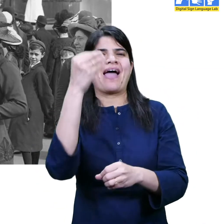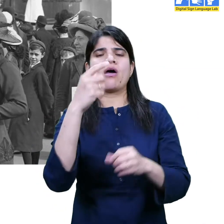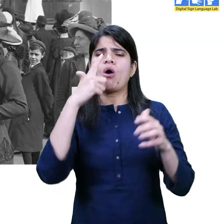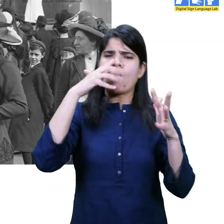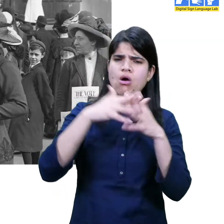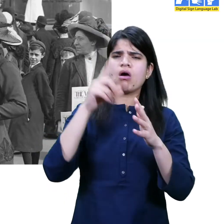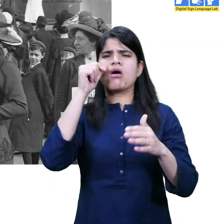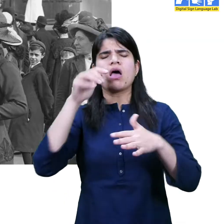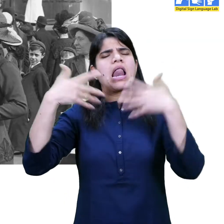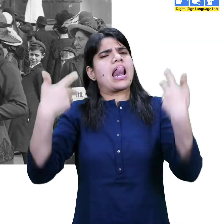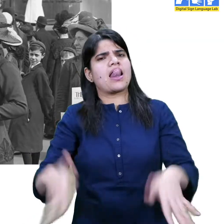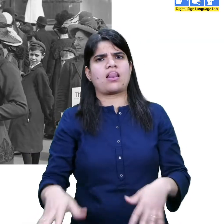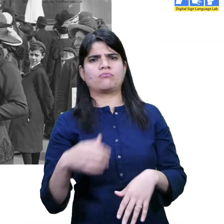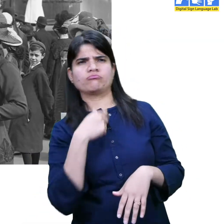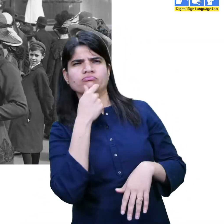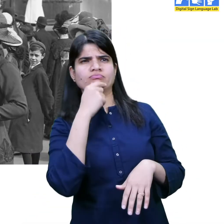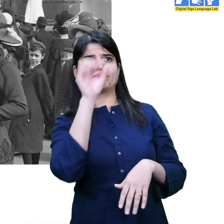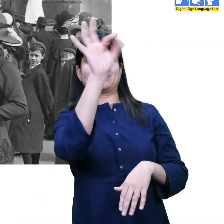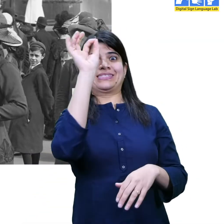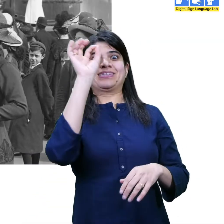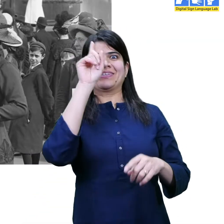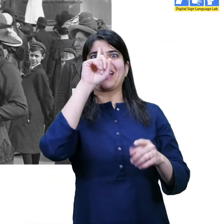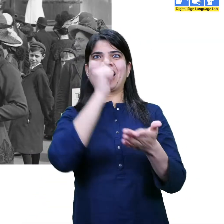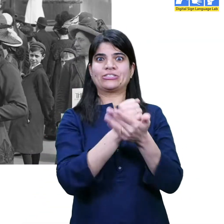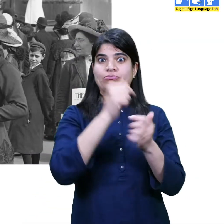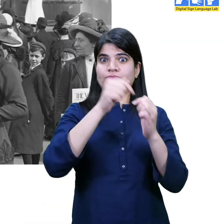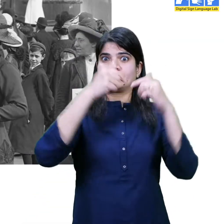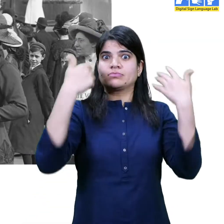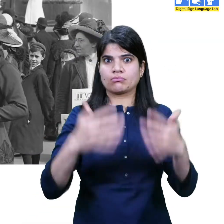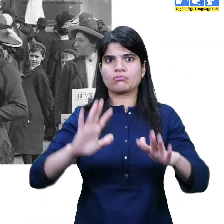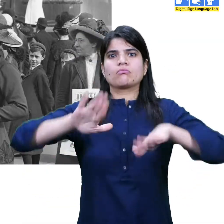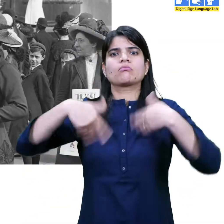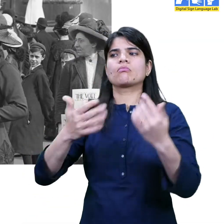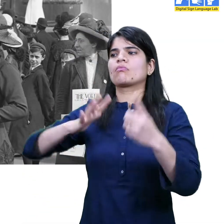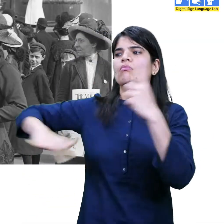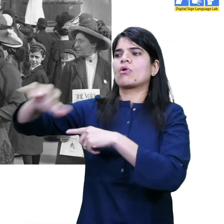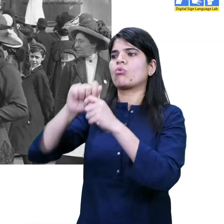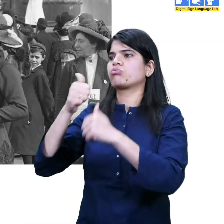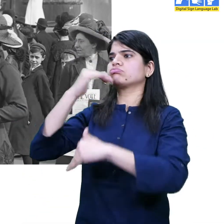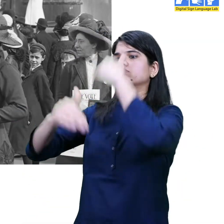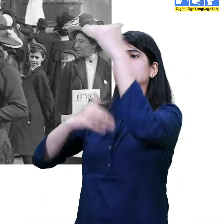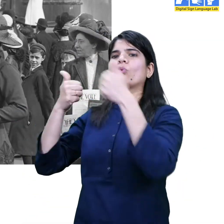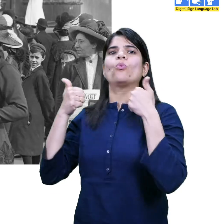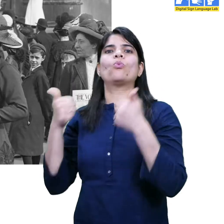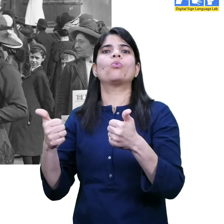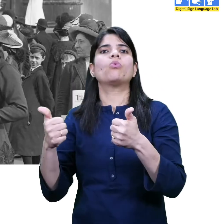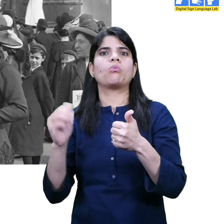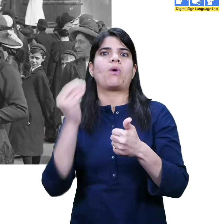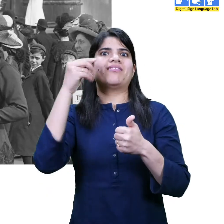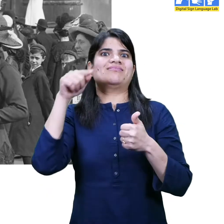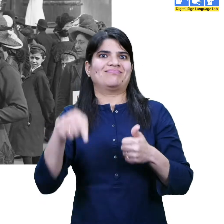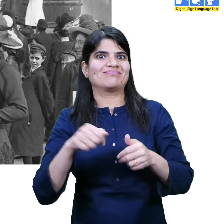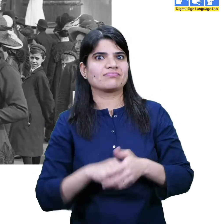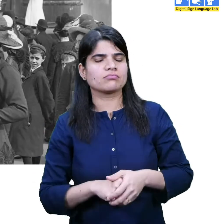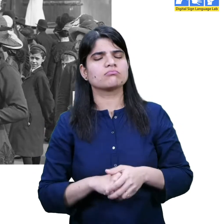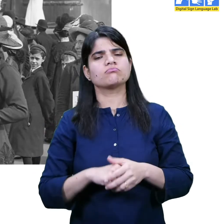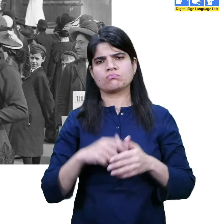equally as men, then it would help to choose better leader for their country. Women fought for years